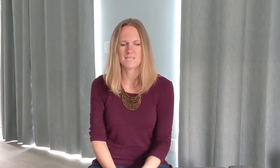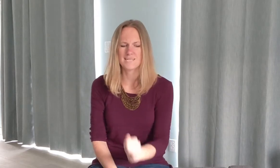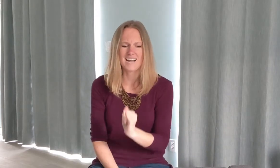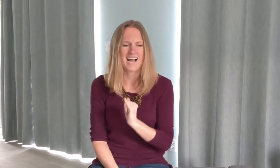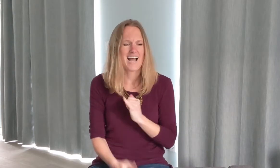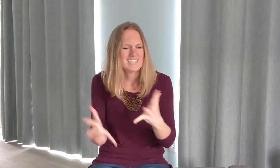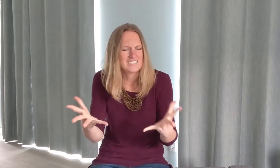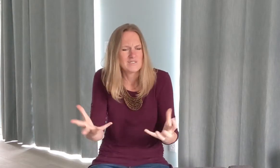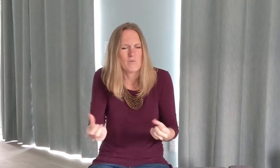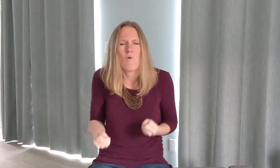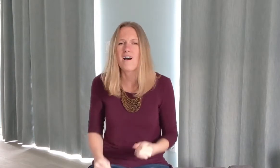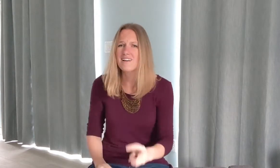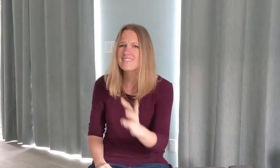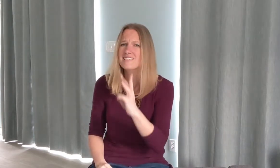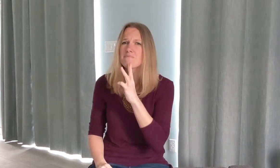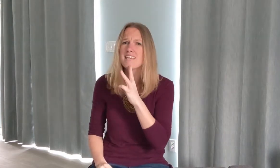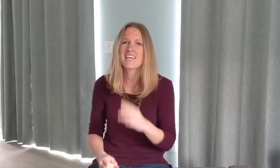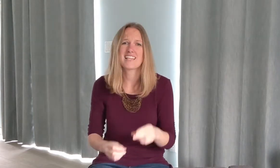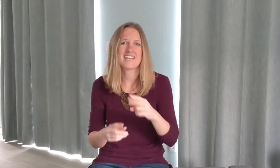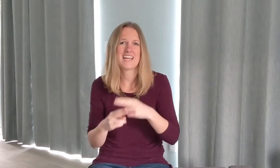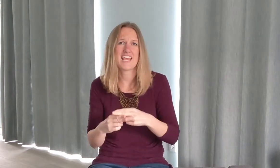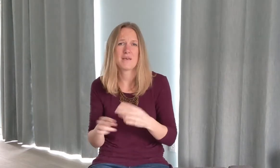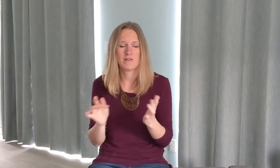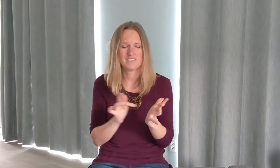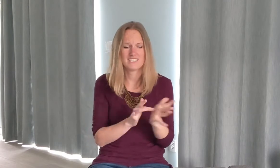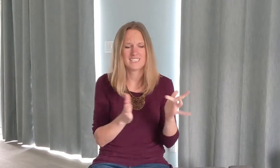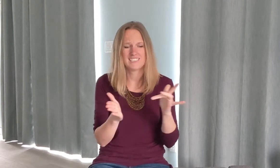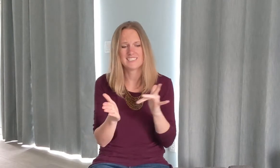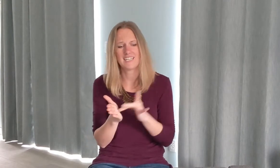I just want to speak the name of Jesus